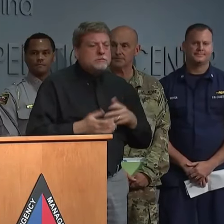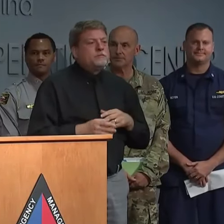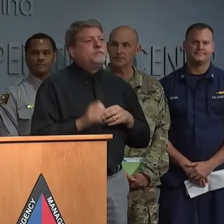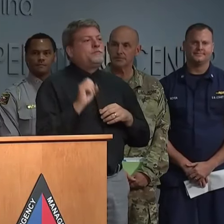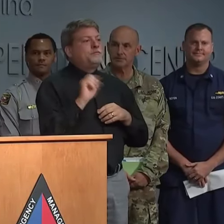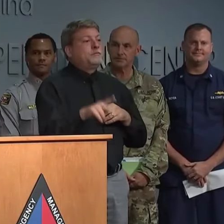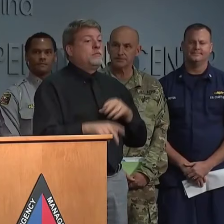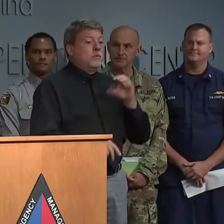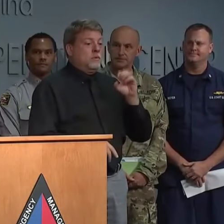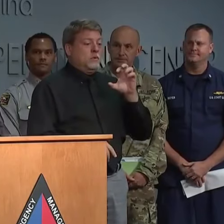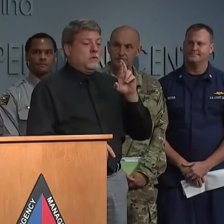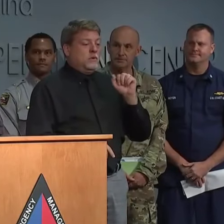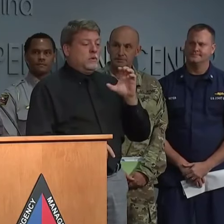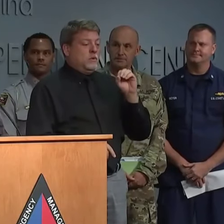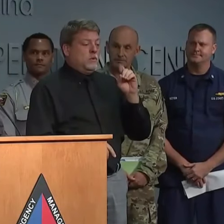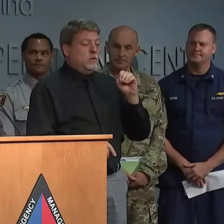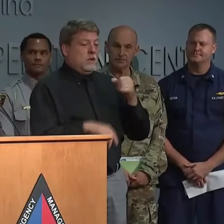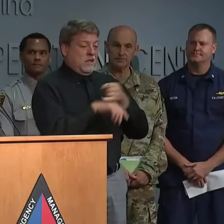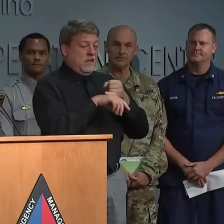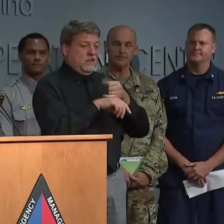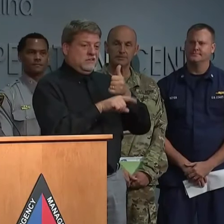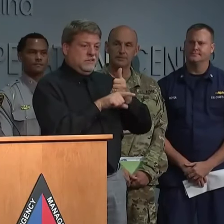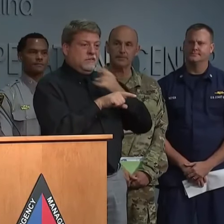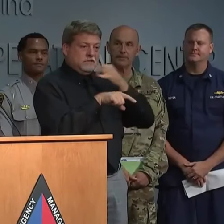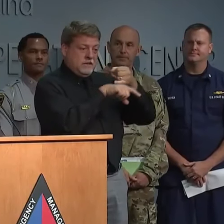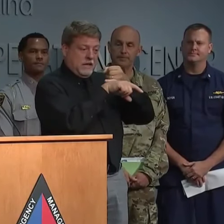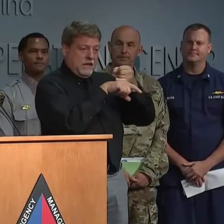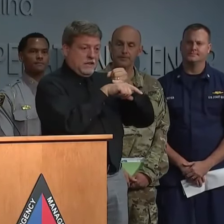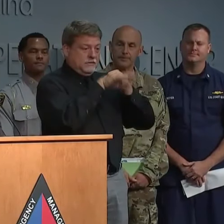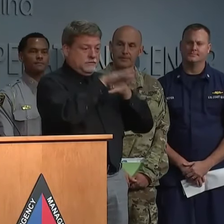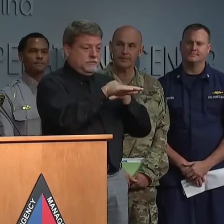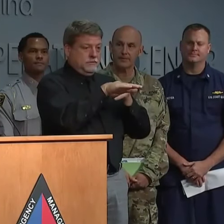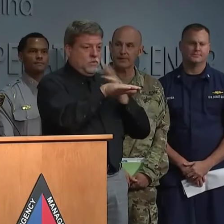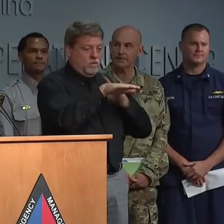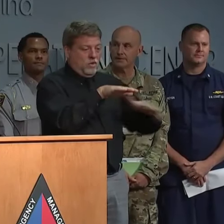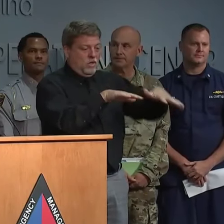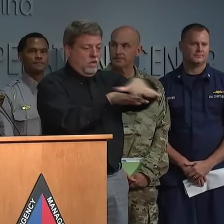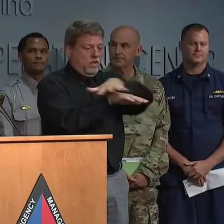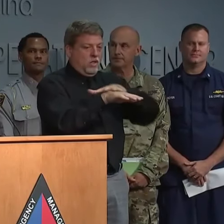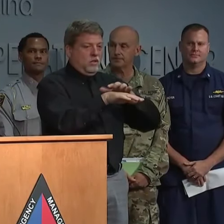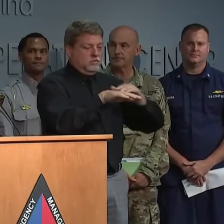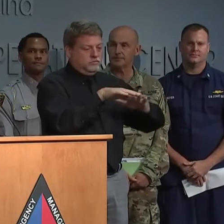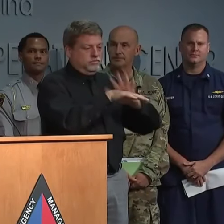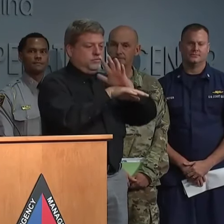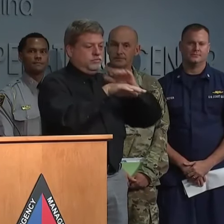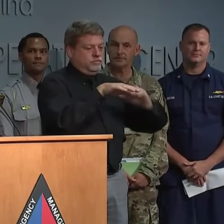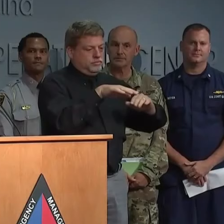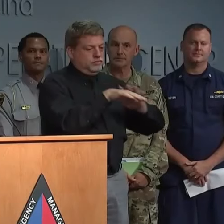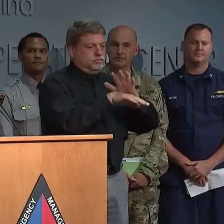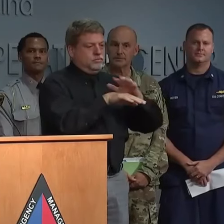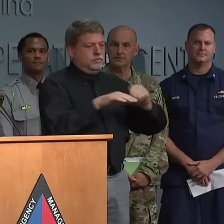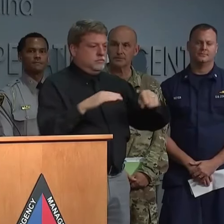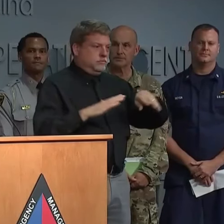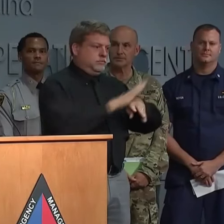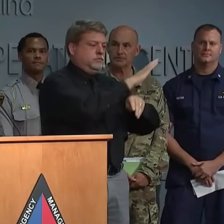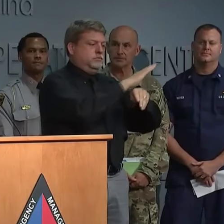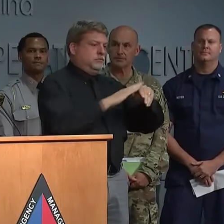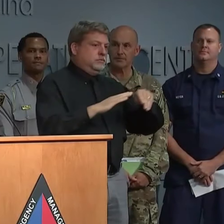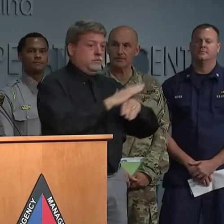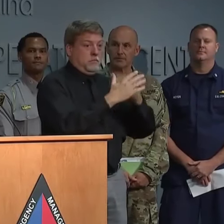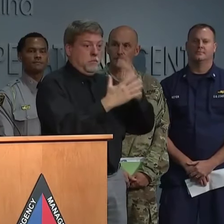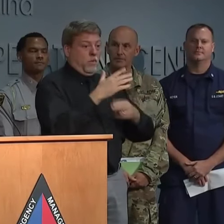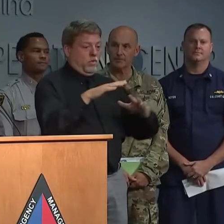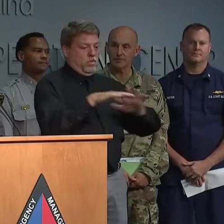Okakoke Island obviously is surrounded by water. There is significant storm surge and flash flooding, and we understand that